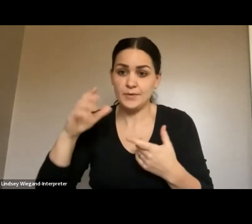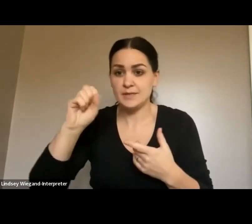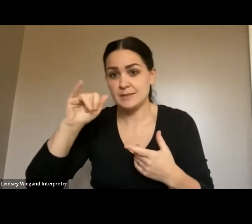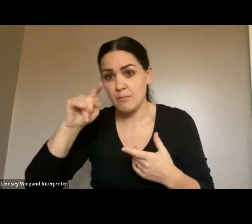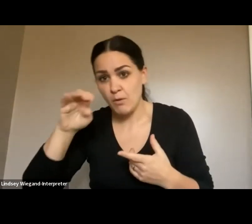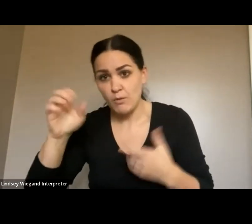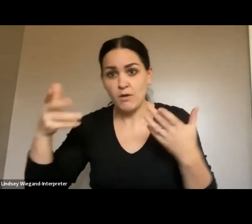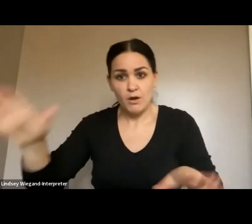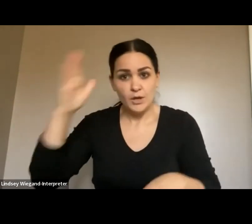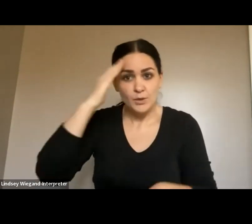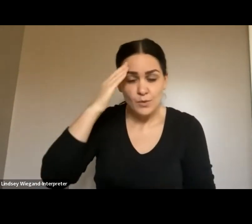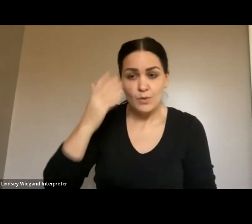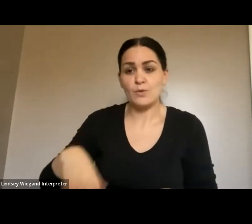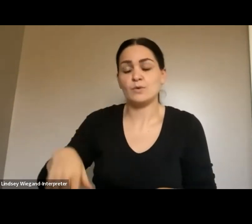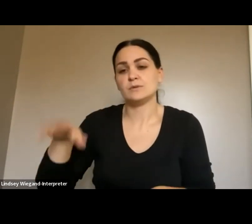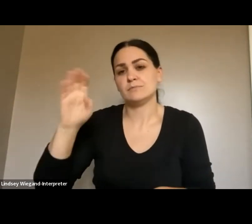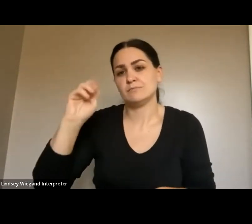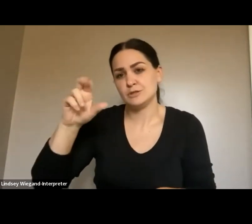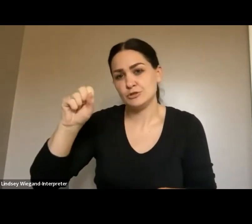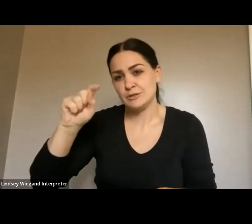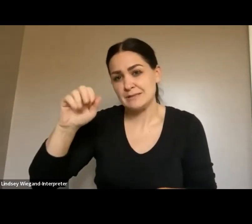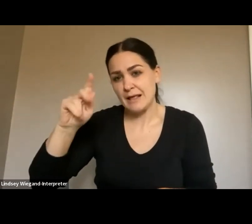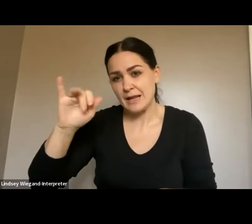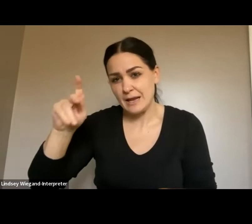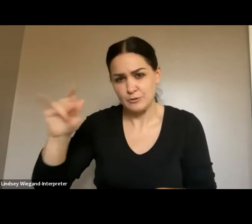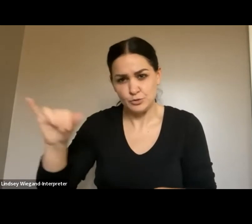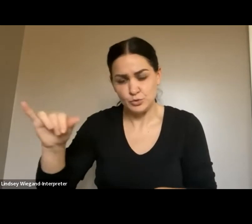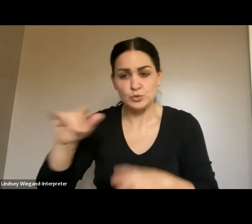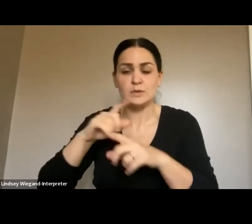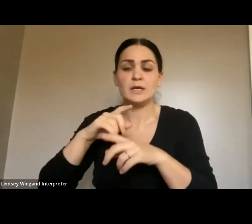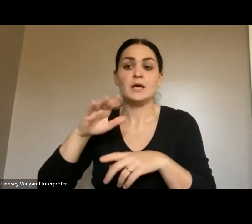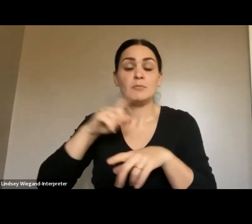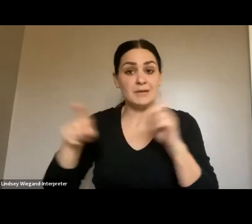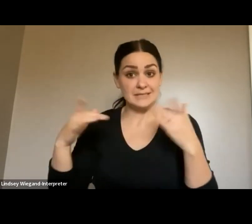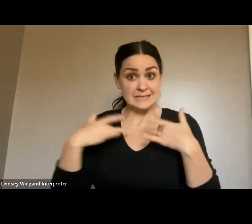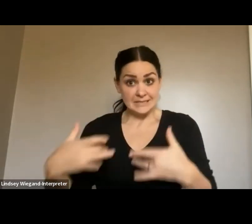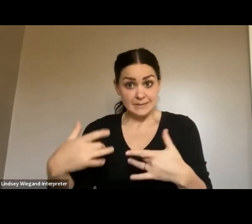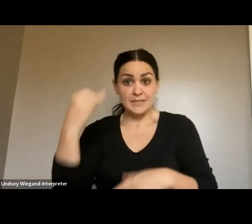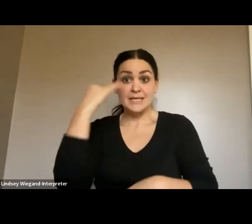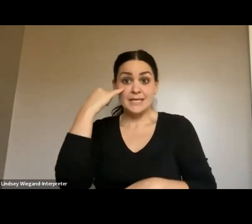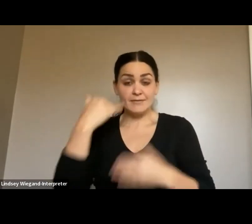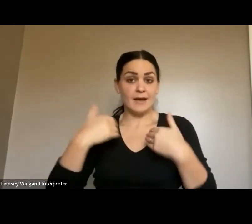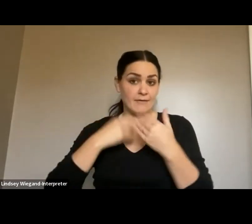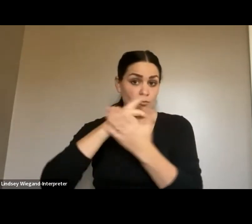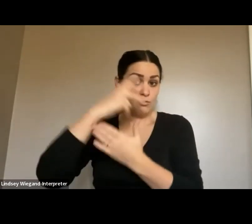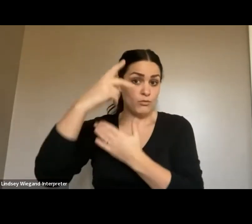Mr. Staley, I think, is on also. And typically, when there's a program that allows